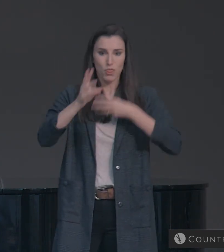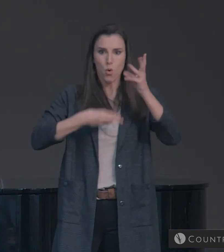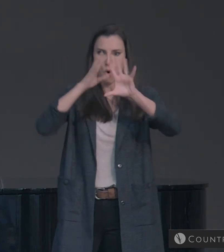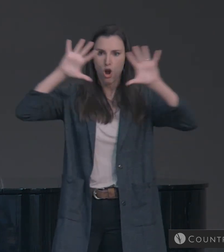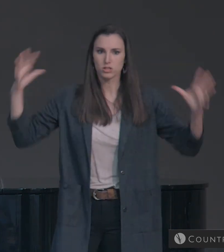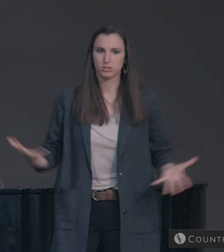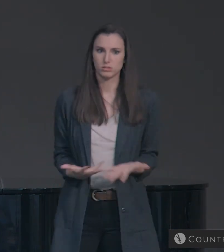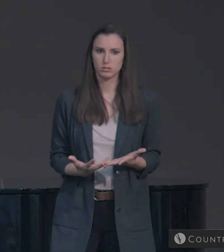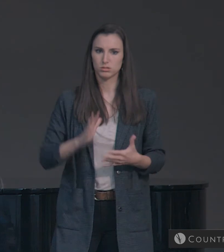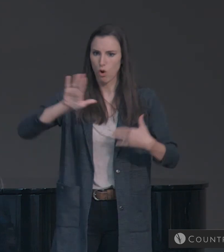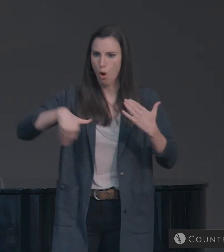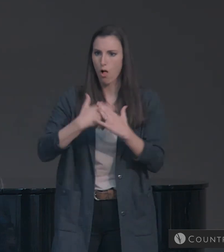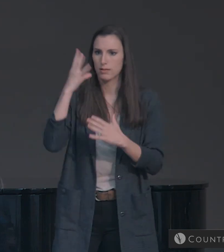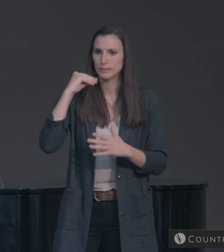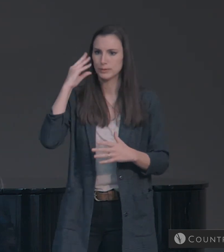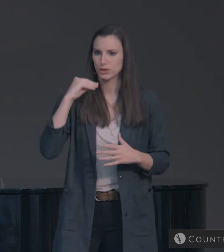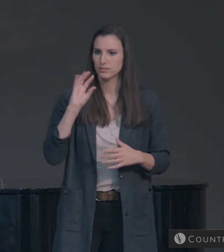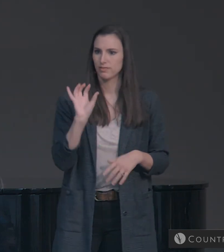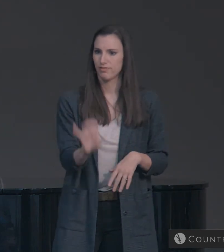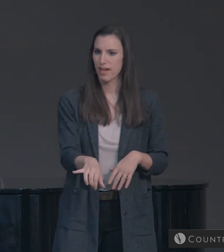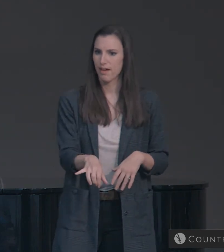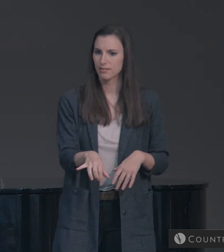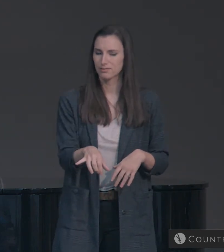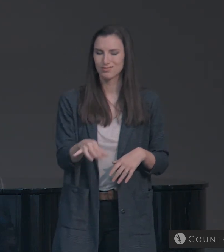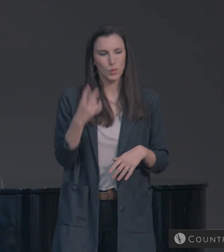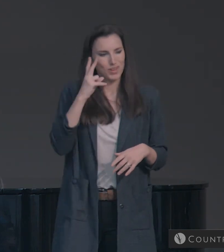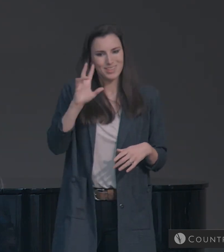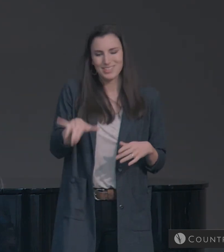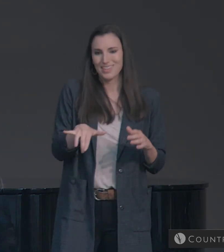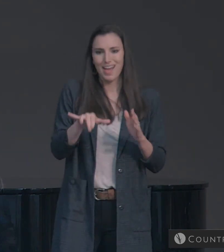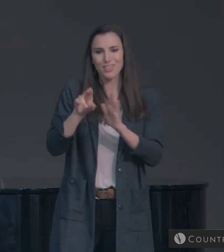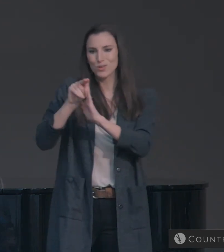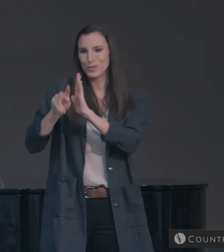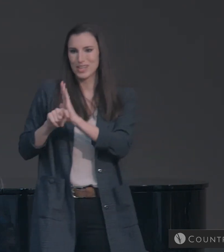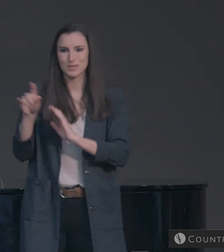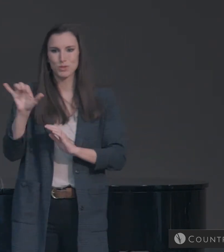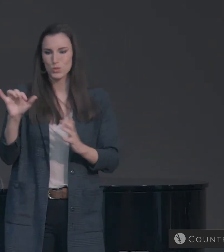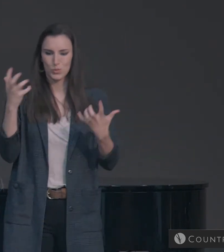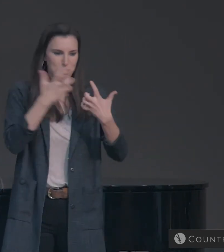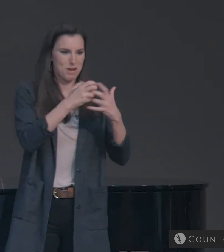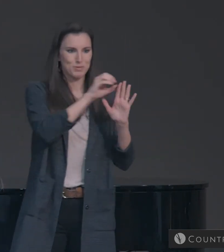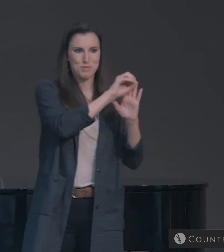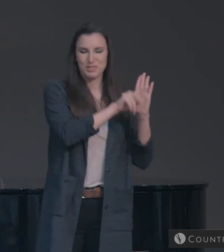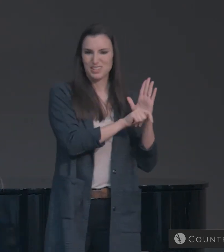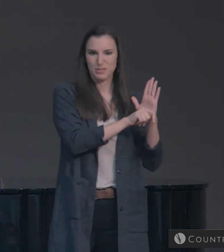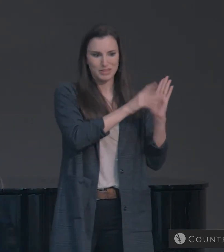And that's the way that it's spoken of throughout the New Testament as well.